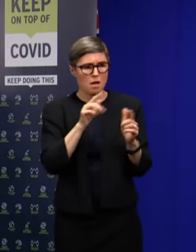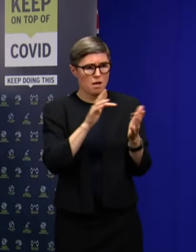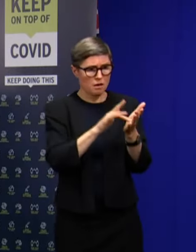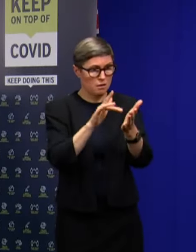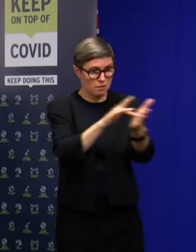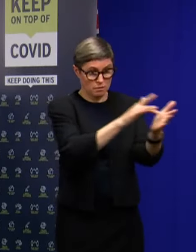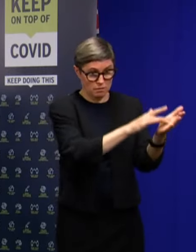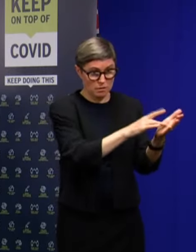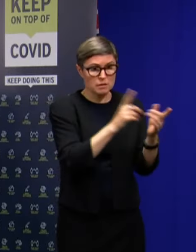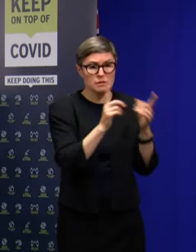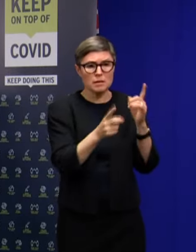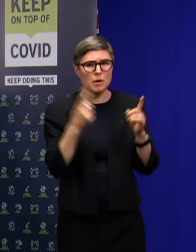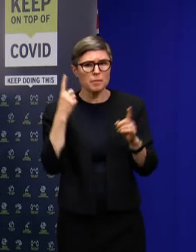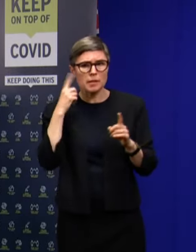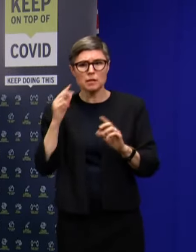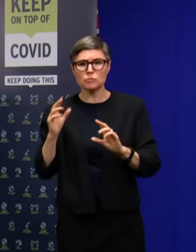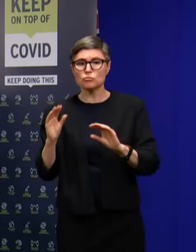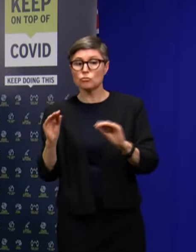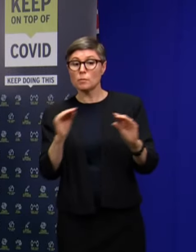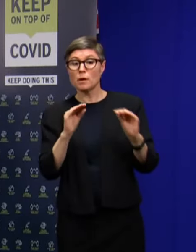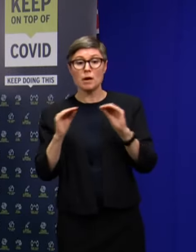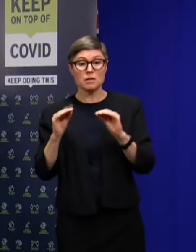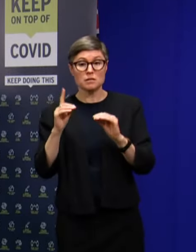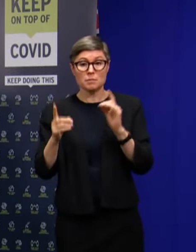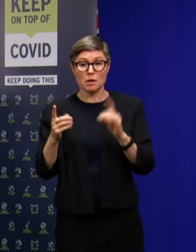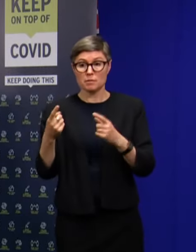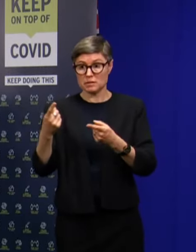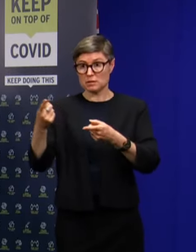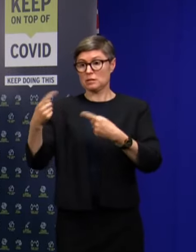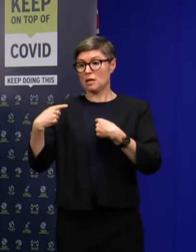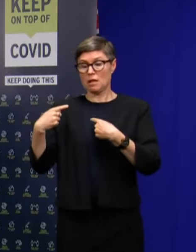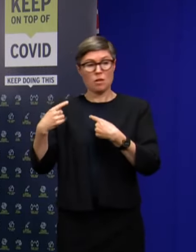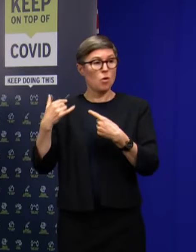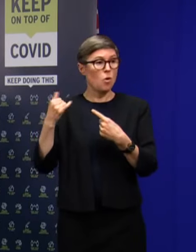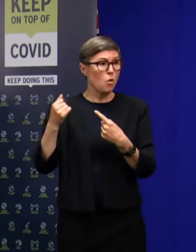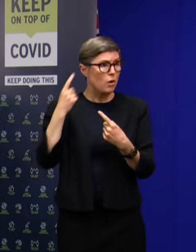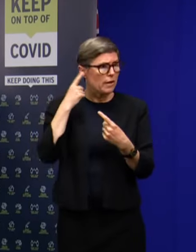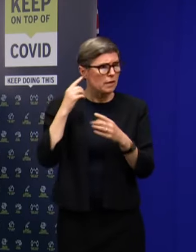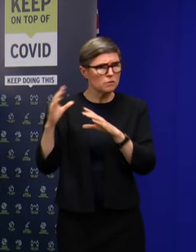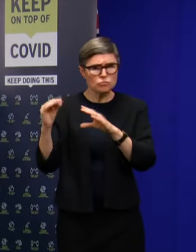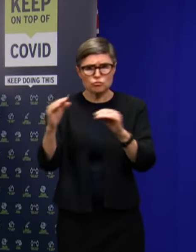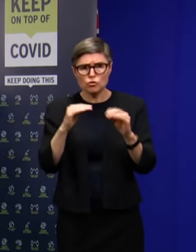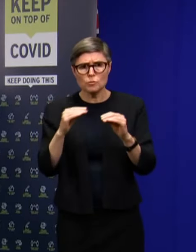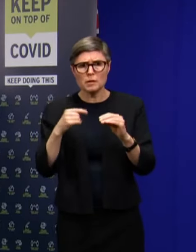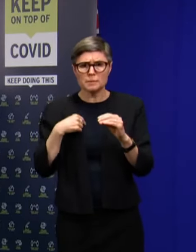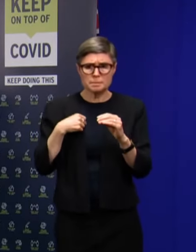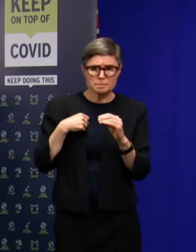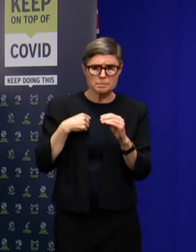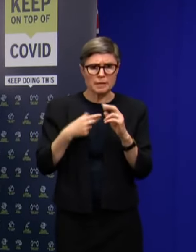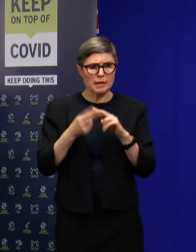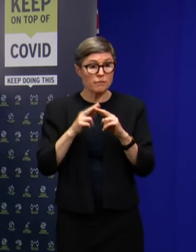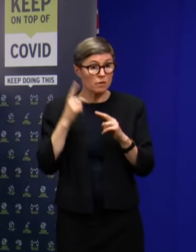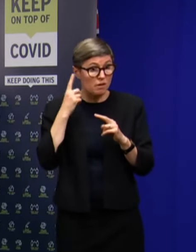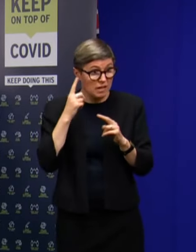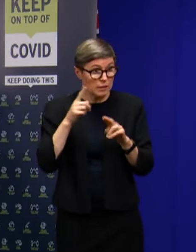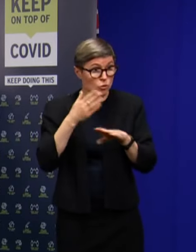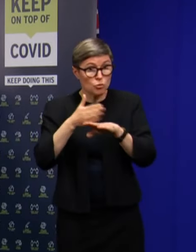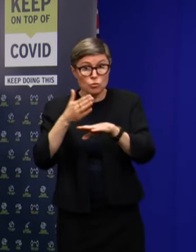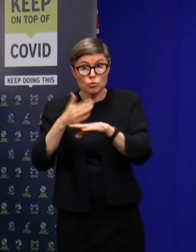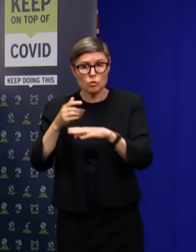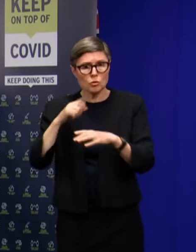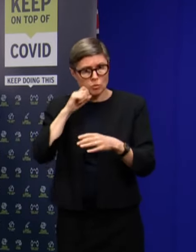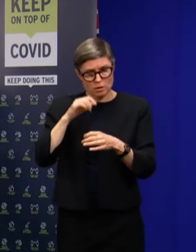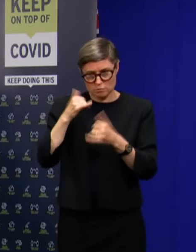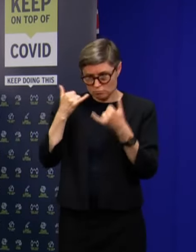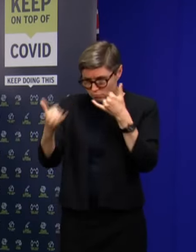rivers directly put to us or in a roundabout way. And we always investigate those to make sure